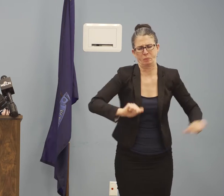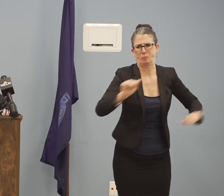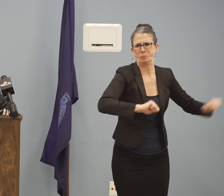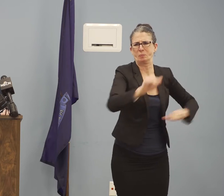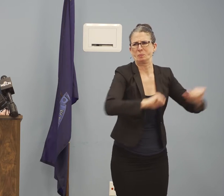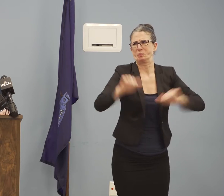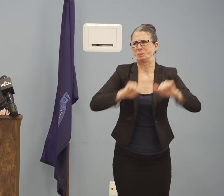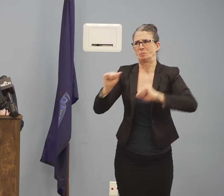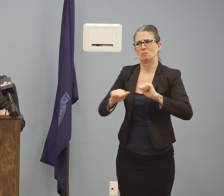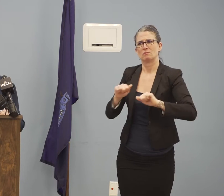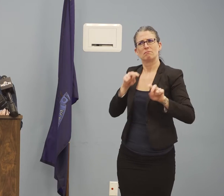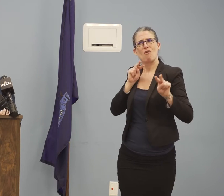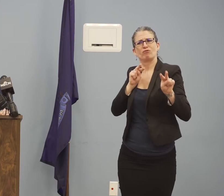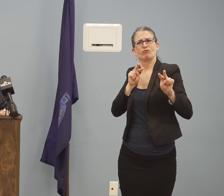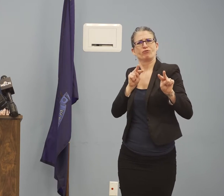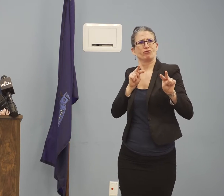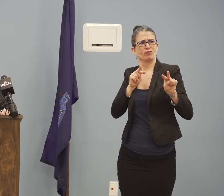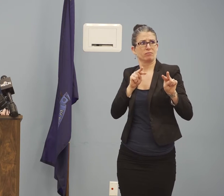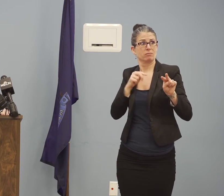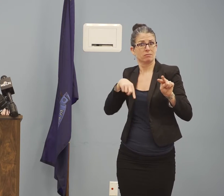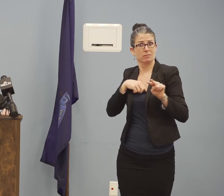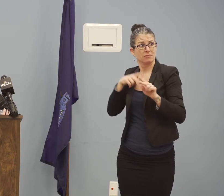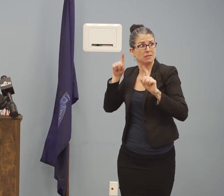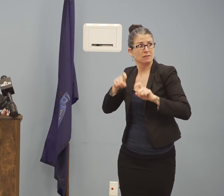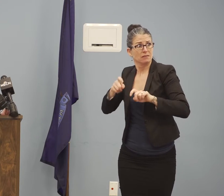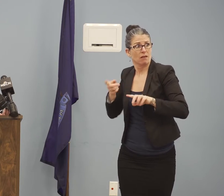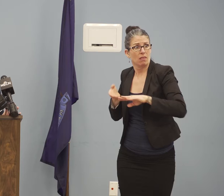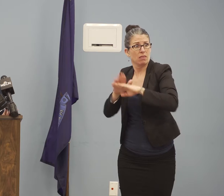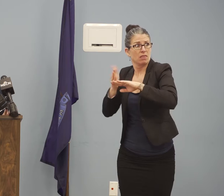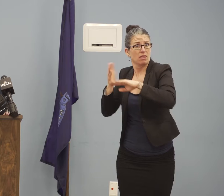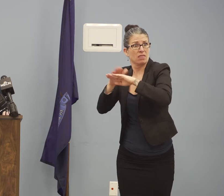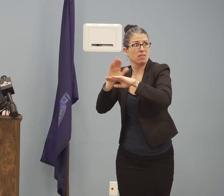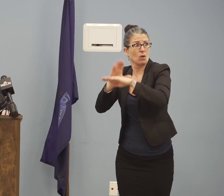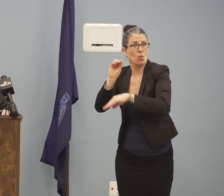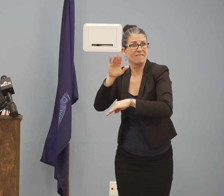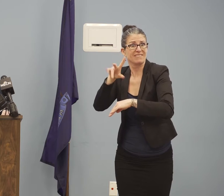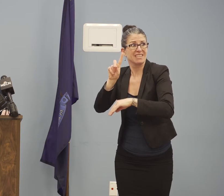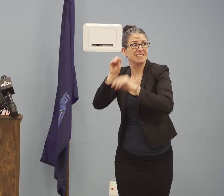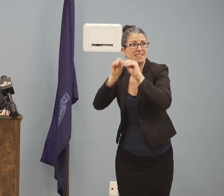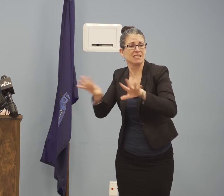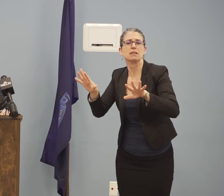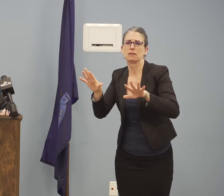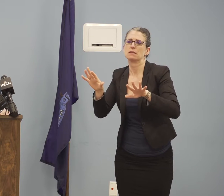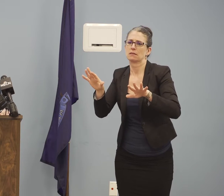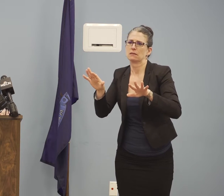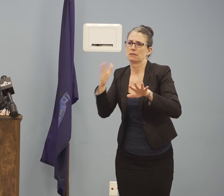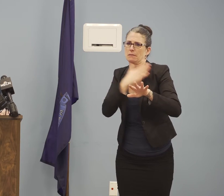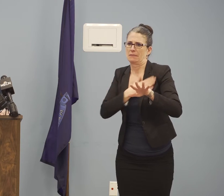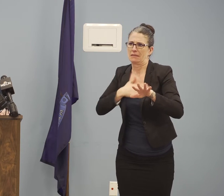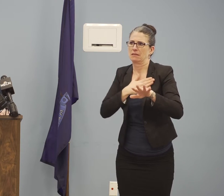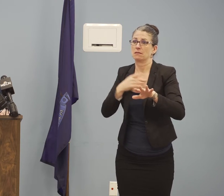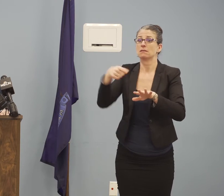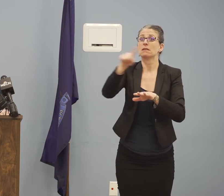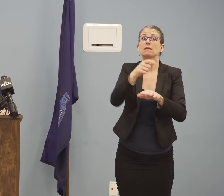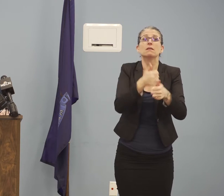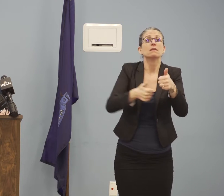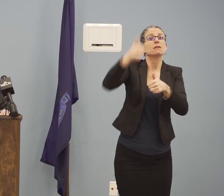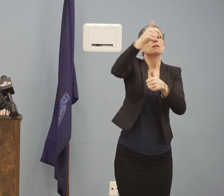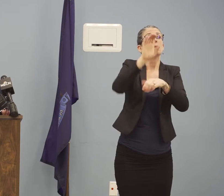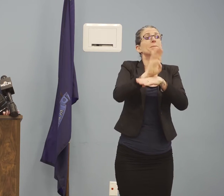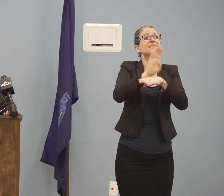Other businesses, for instance, business and management consulting, legal and professional services,